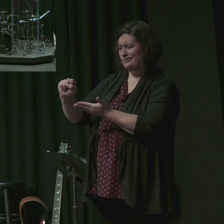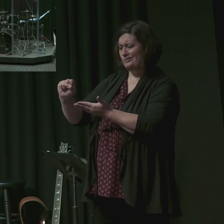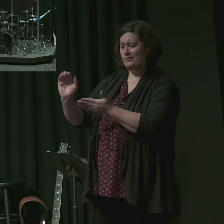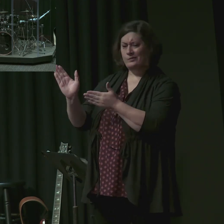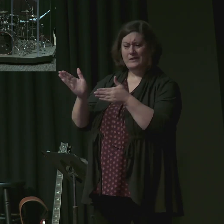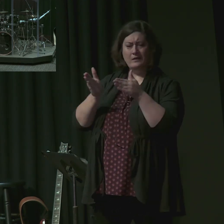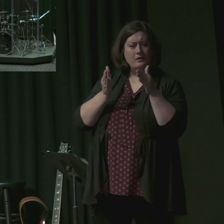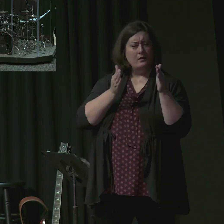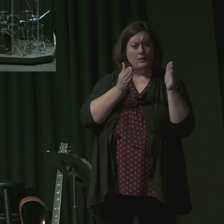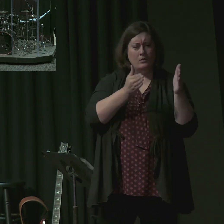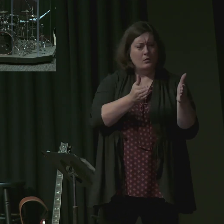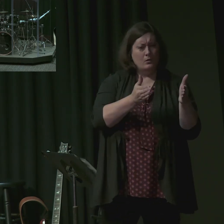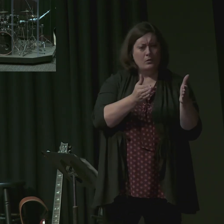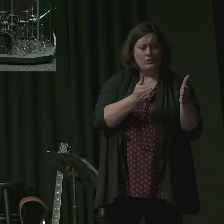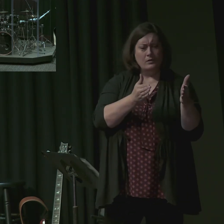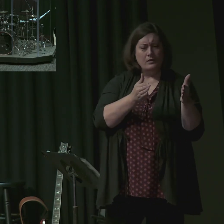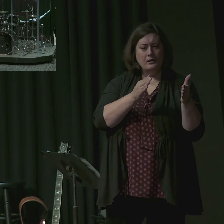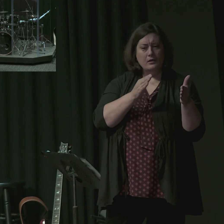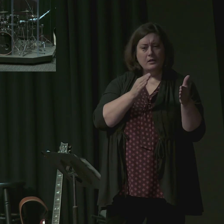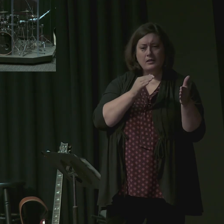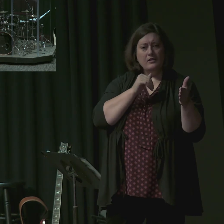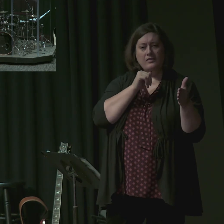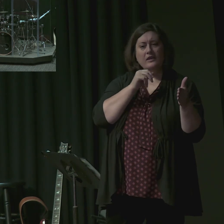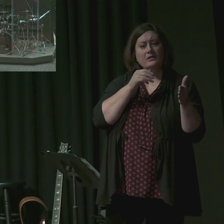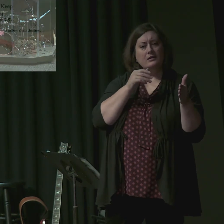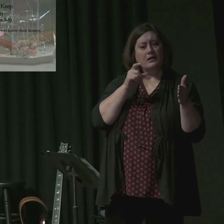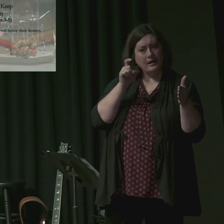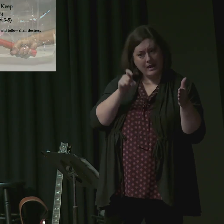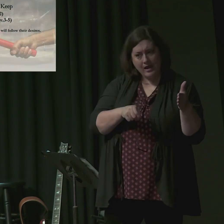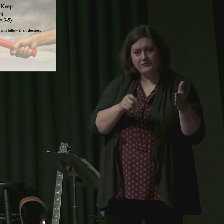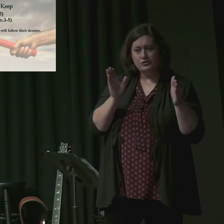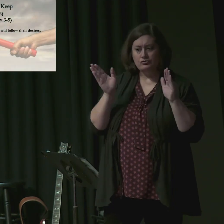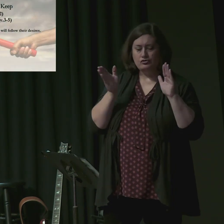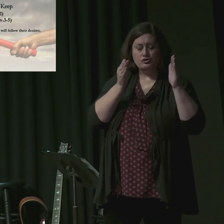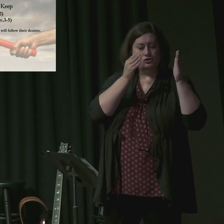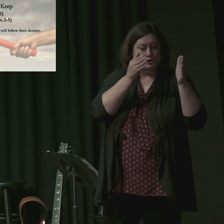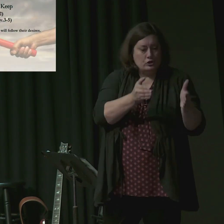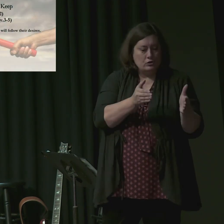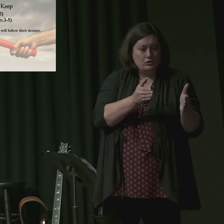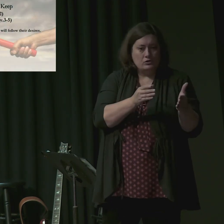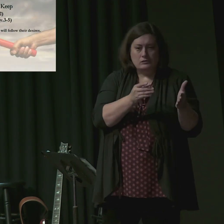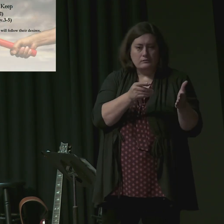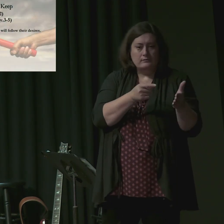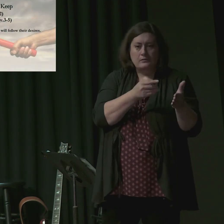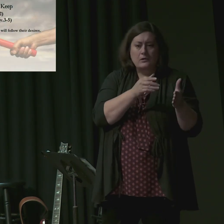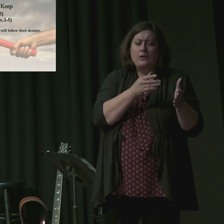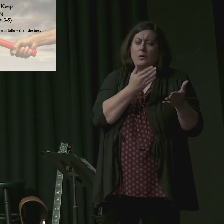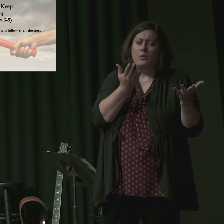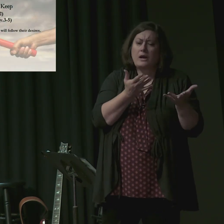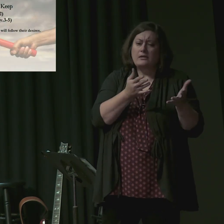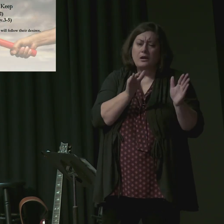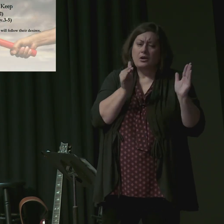When one turns from truth in rejecting doctrine you have to turn to something else instead.